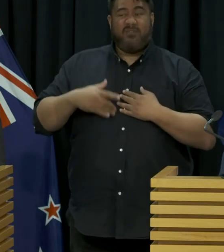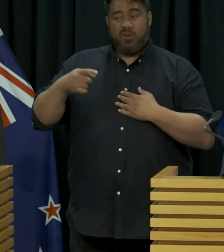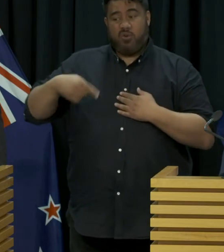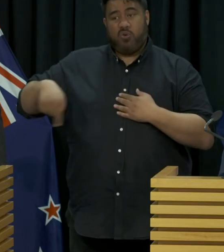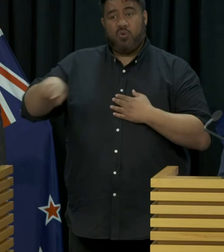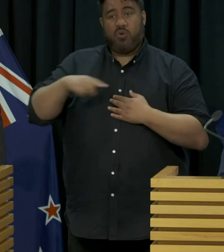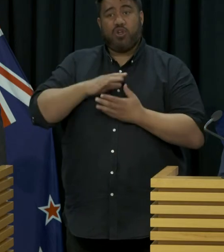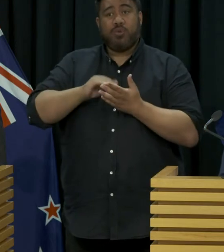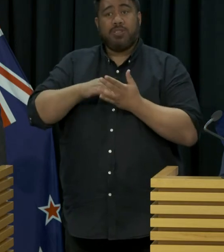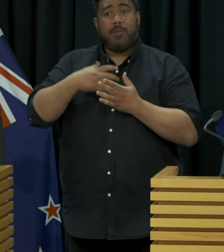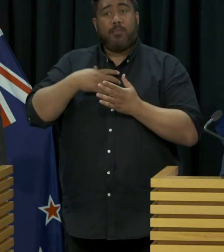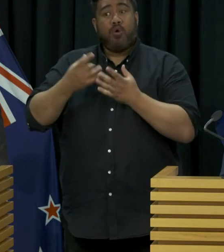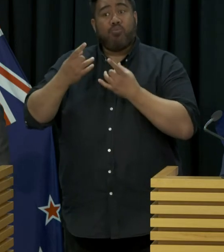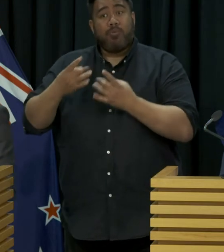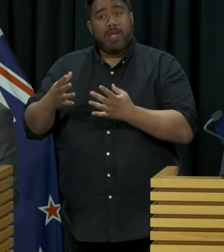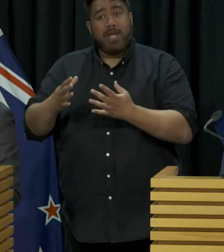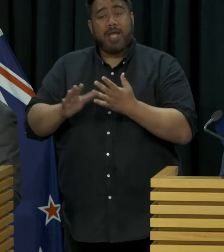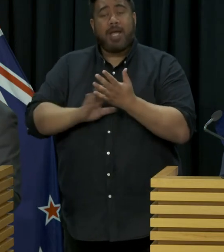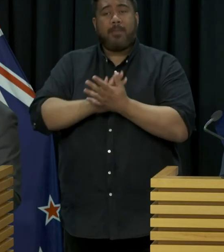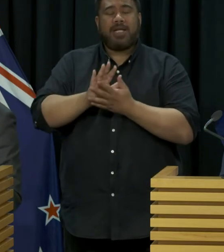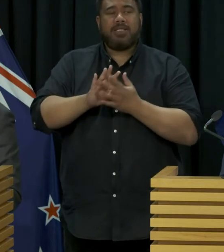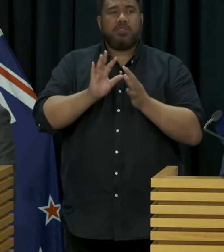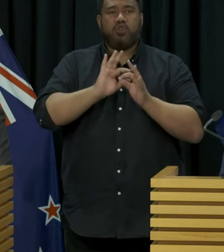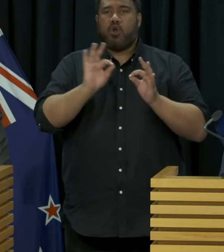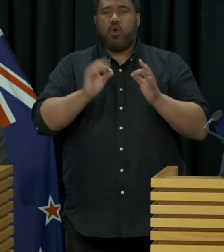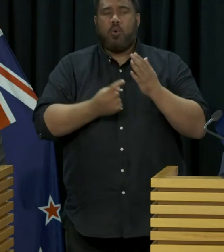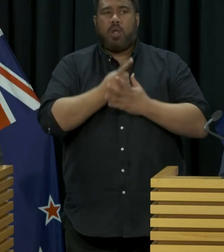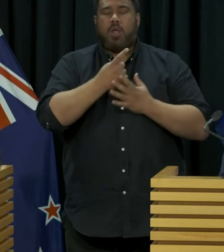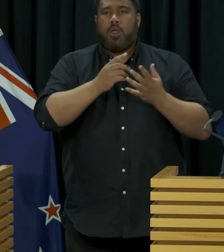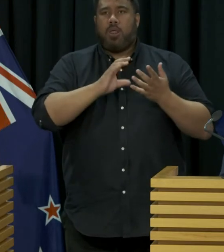the less we're going to need to respond Barry up there